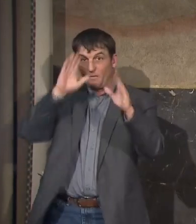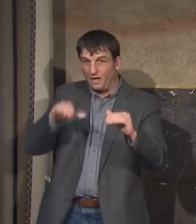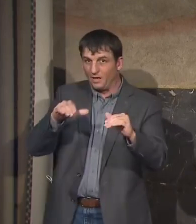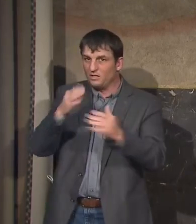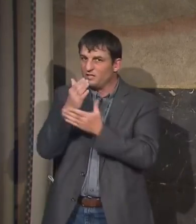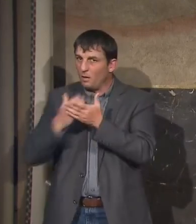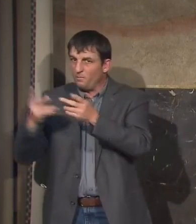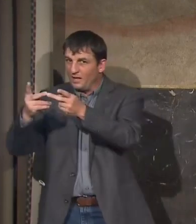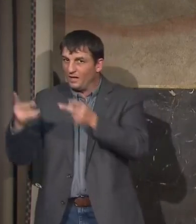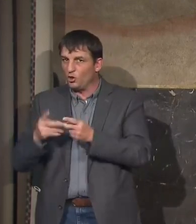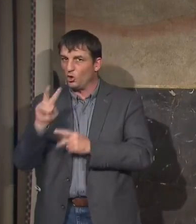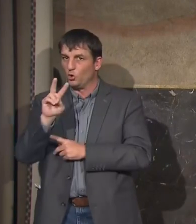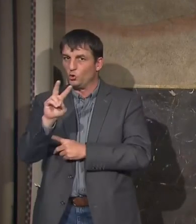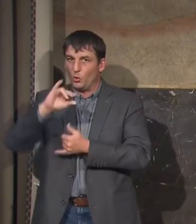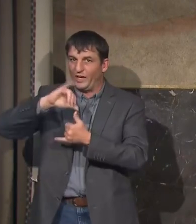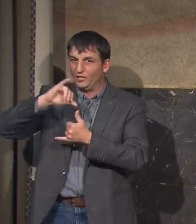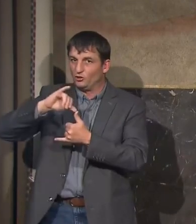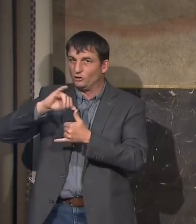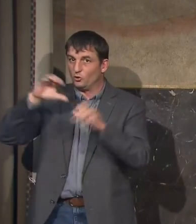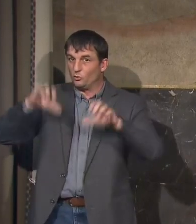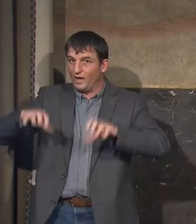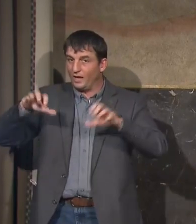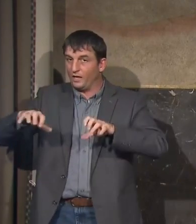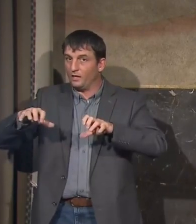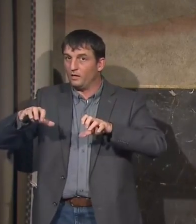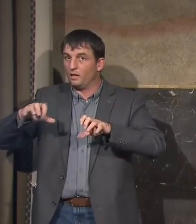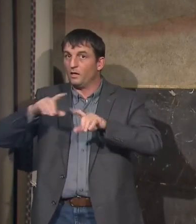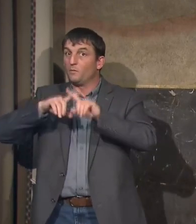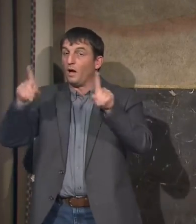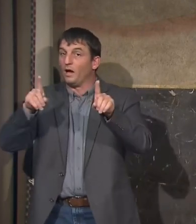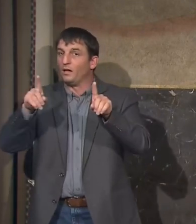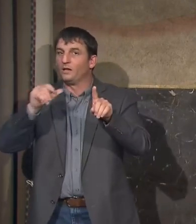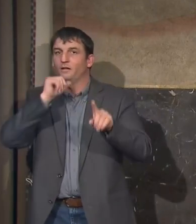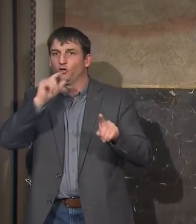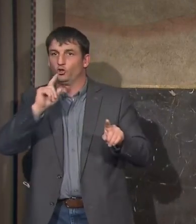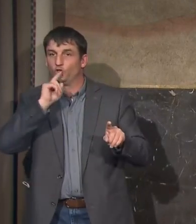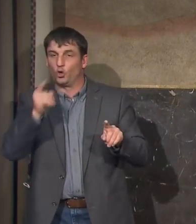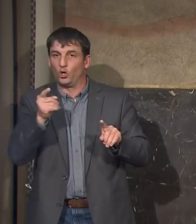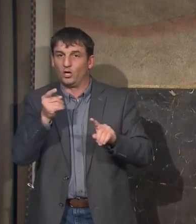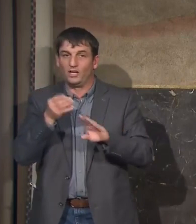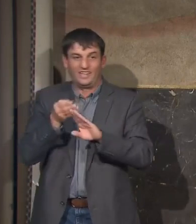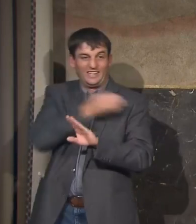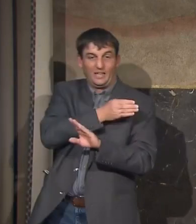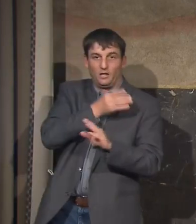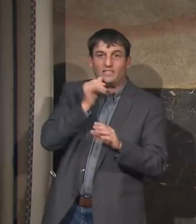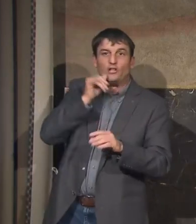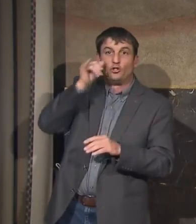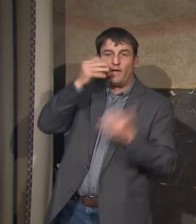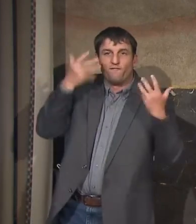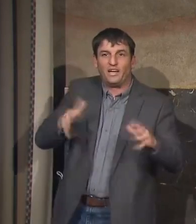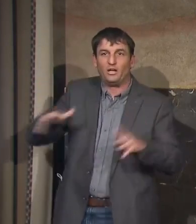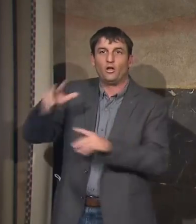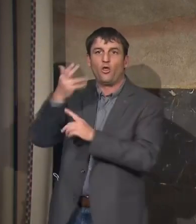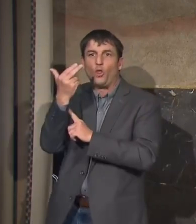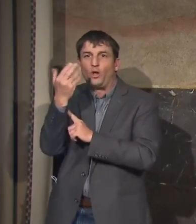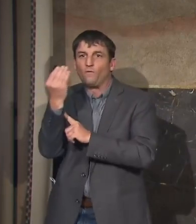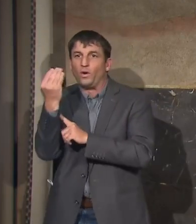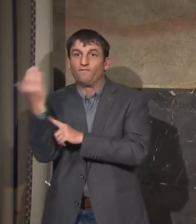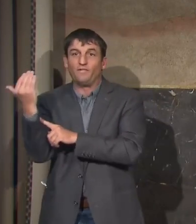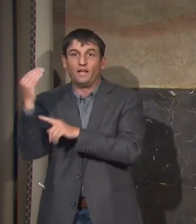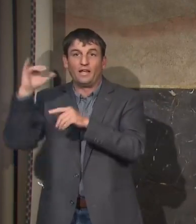in some areas but I'm not sure they predicted the 13, 14 or 15 inches of rain that actually fell yesterday so we should all be